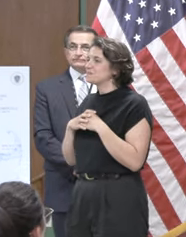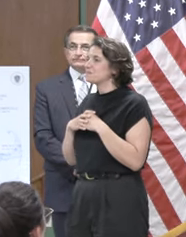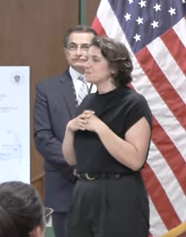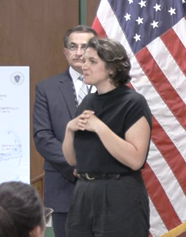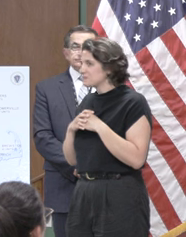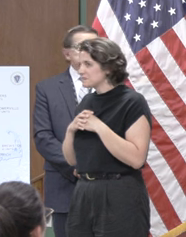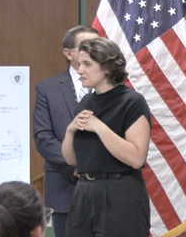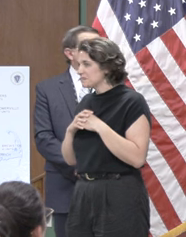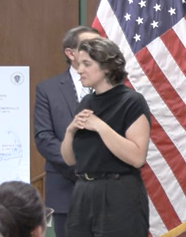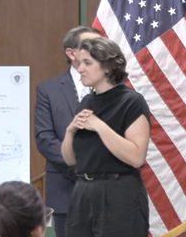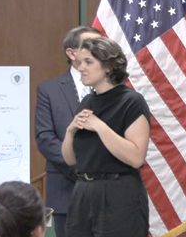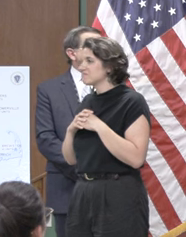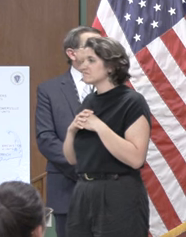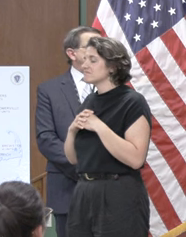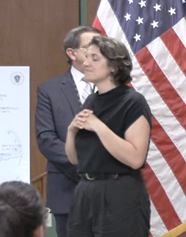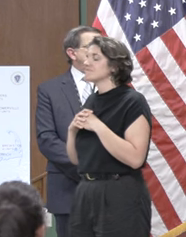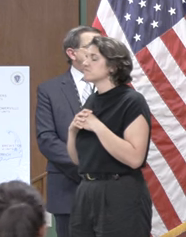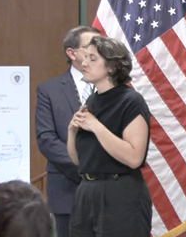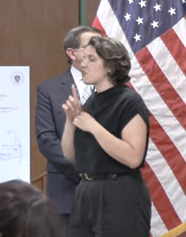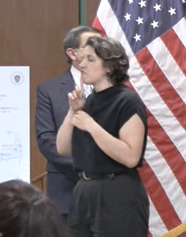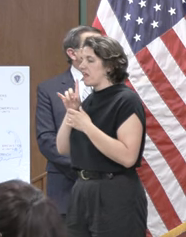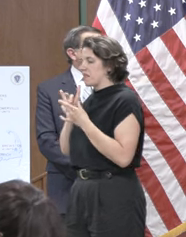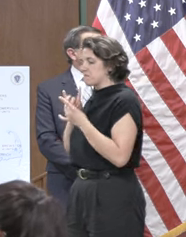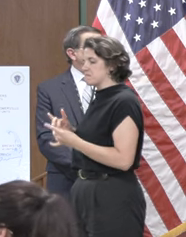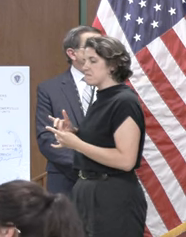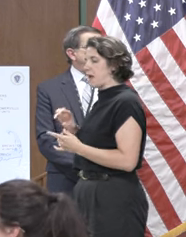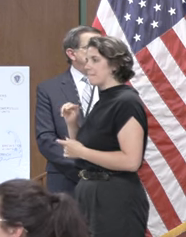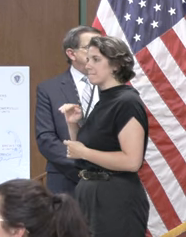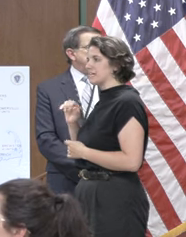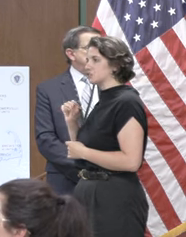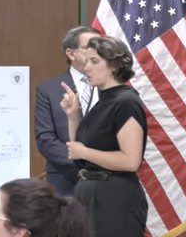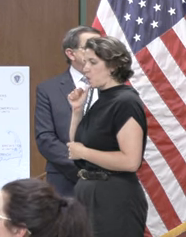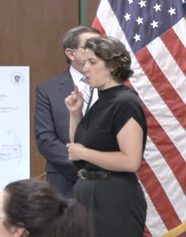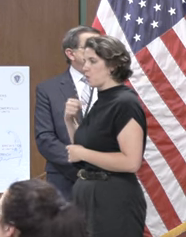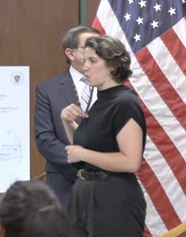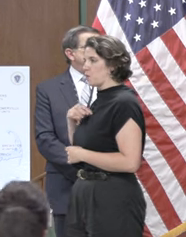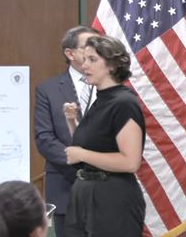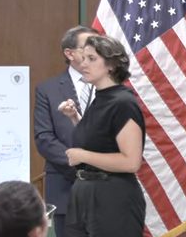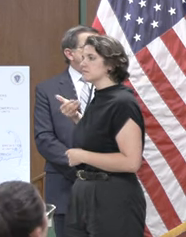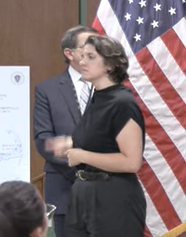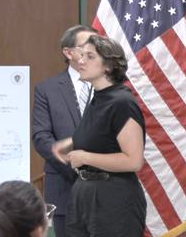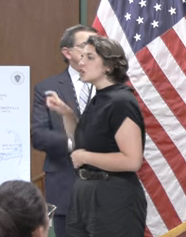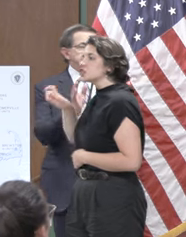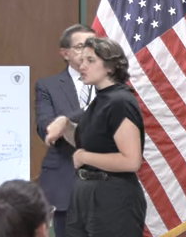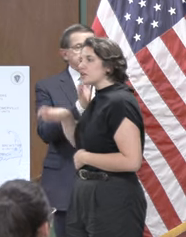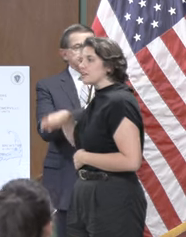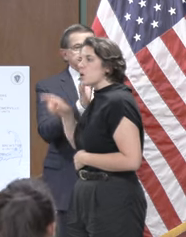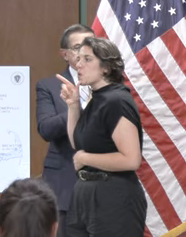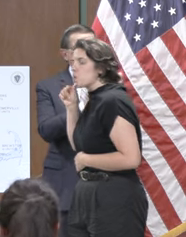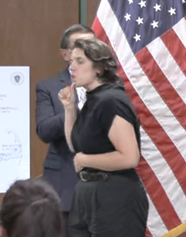this is about massachusetts and and who we should be always okay